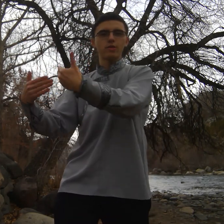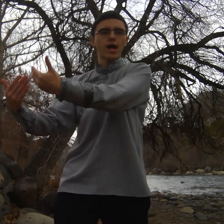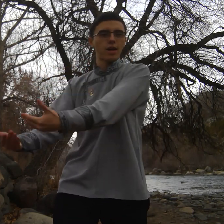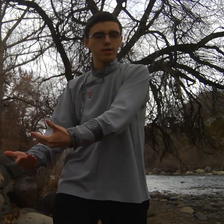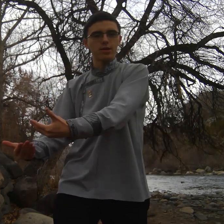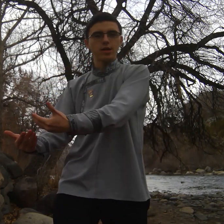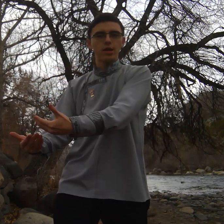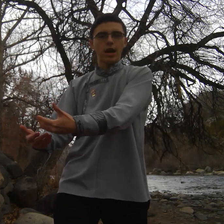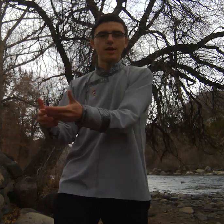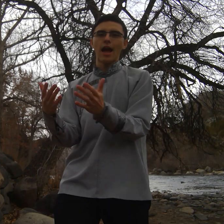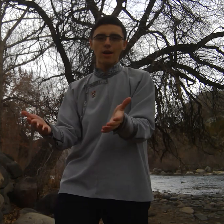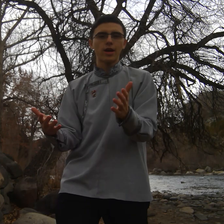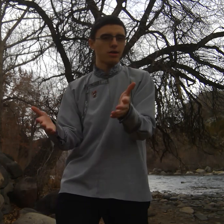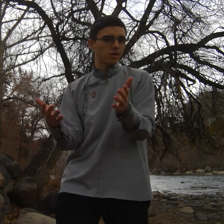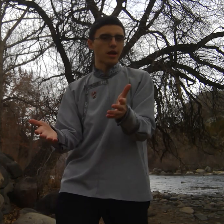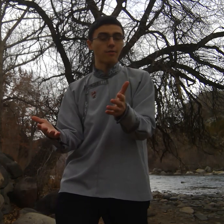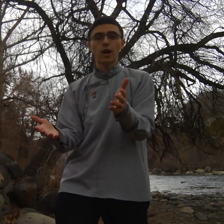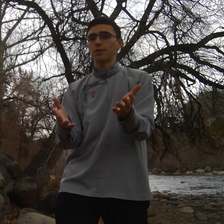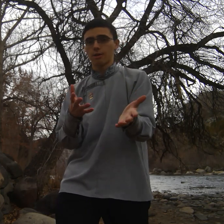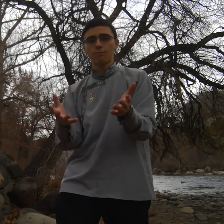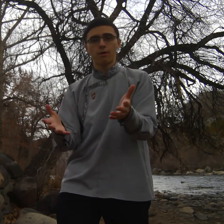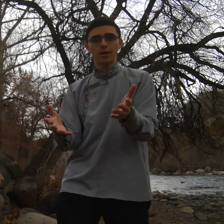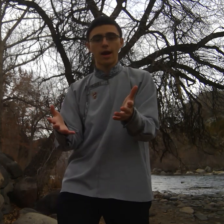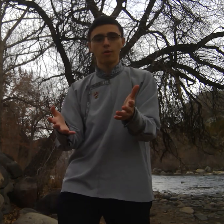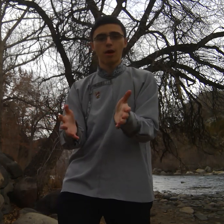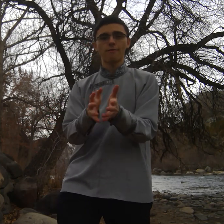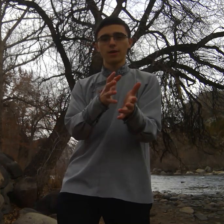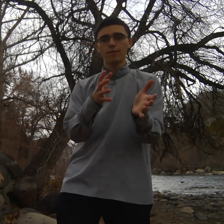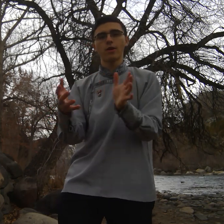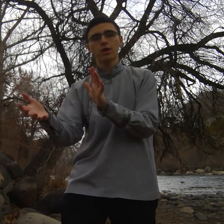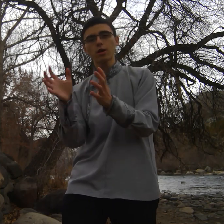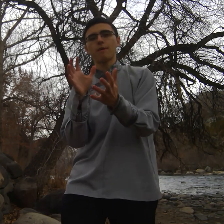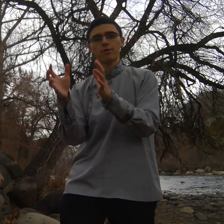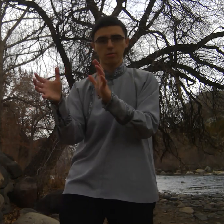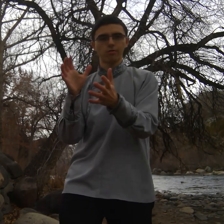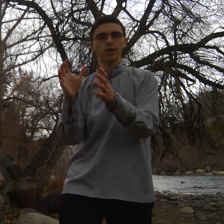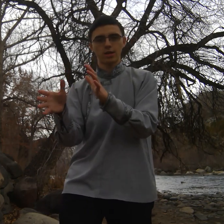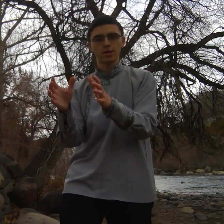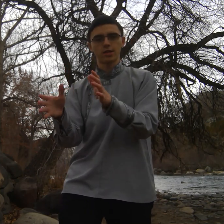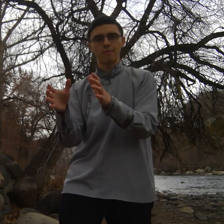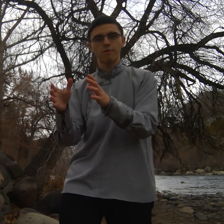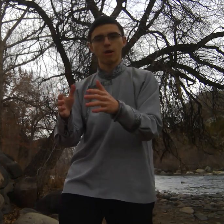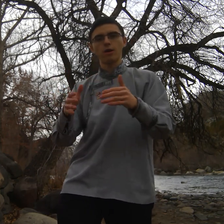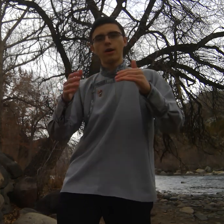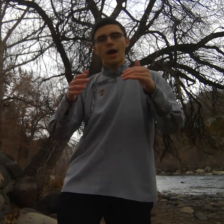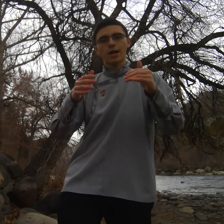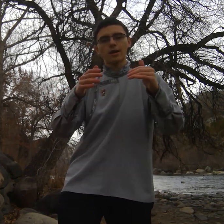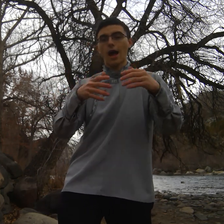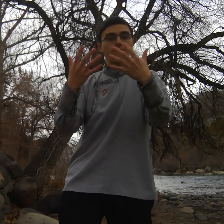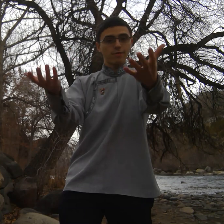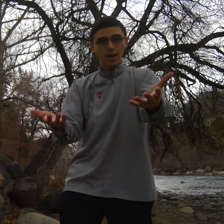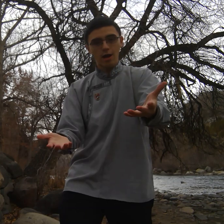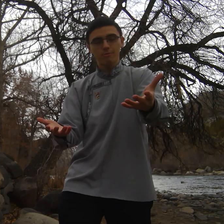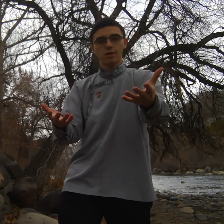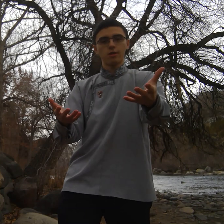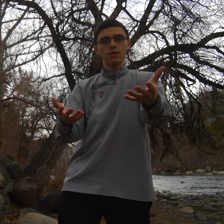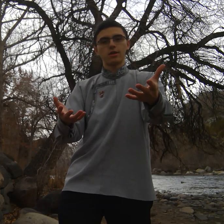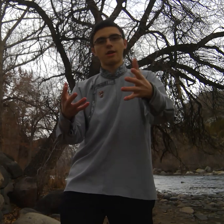challenge and now I can say I've gotten to the point now where I feel very good about those relationships where I I've even helped students